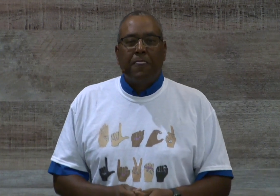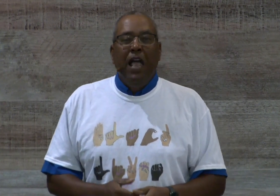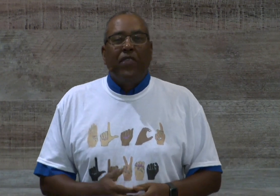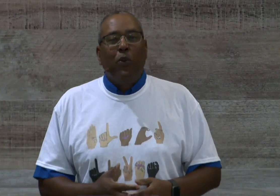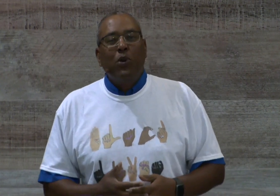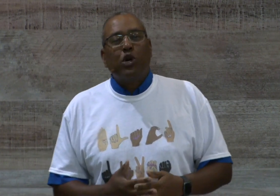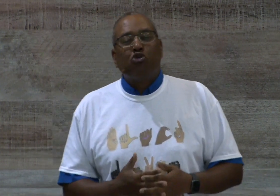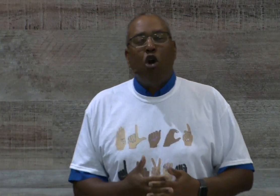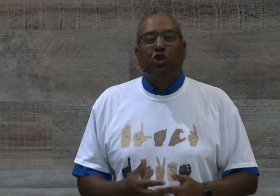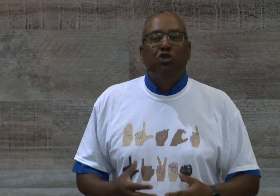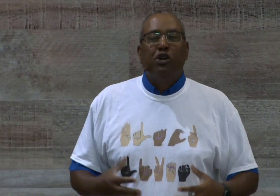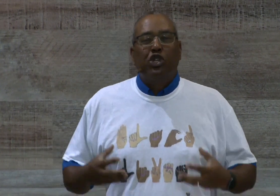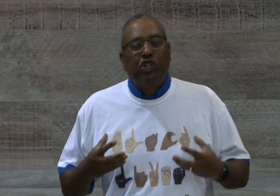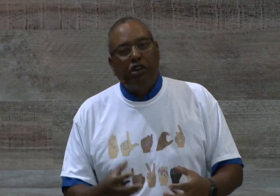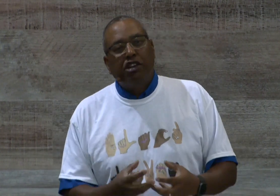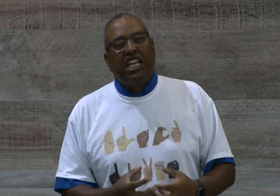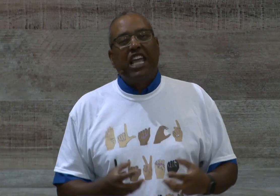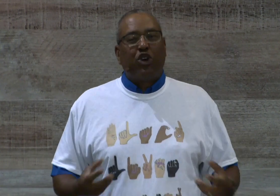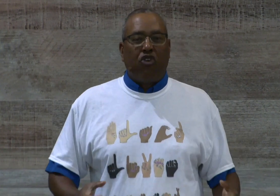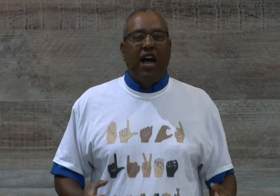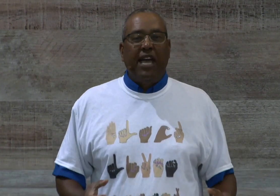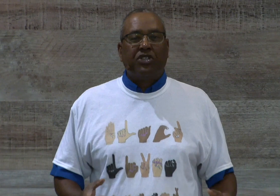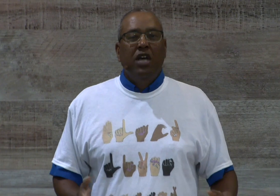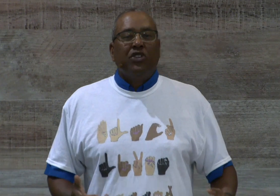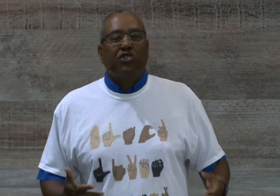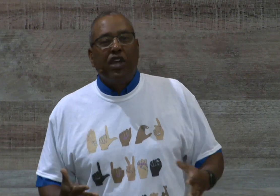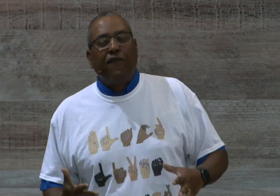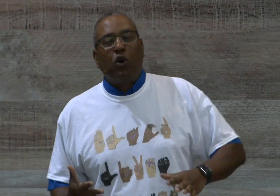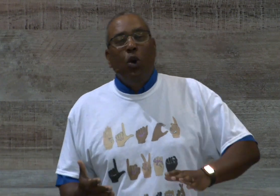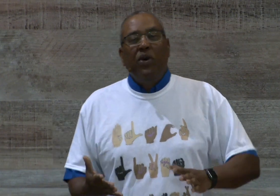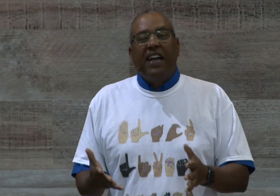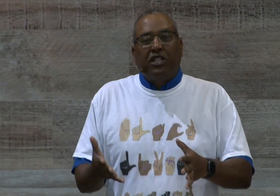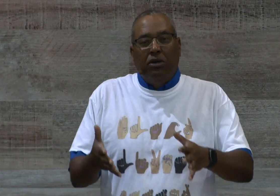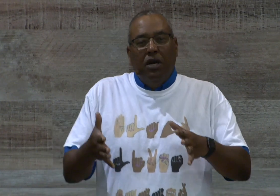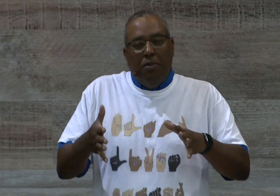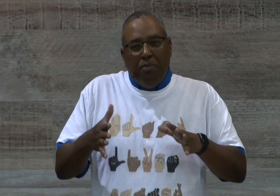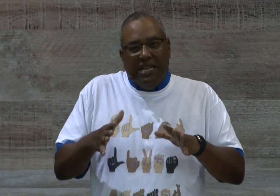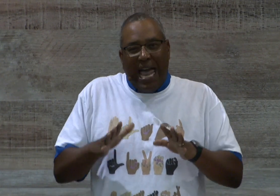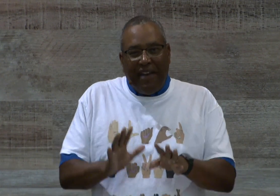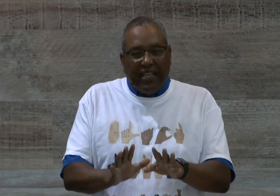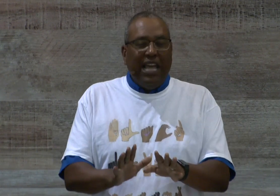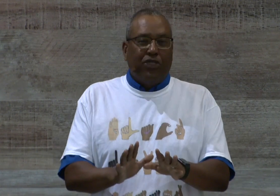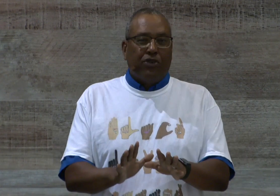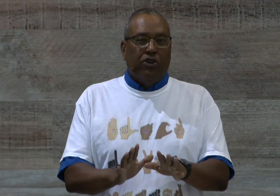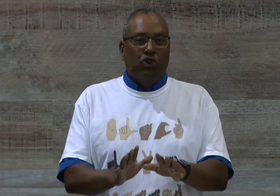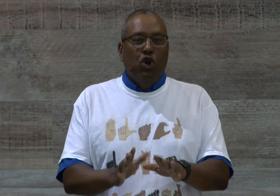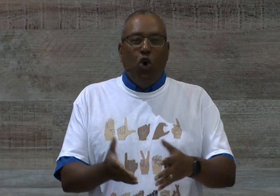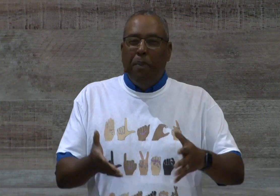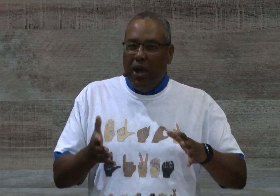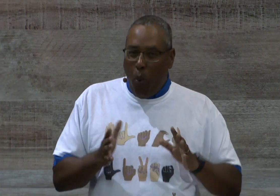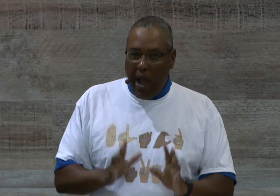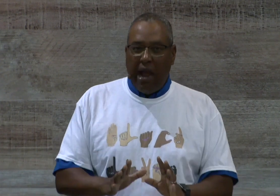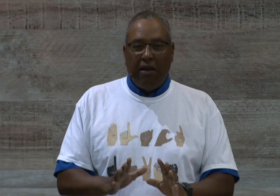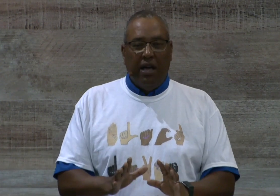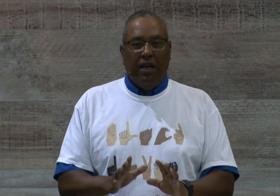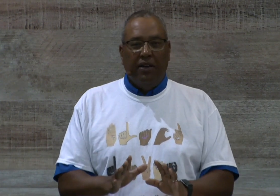that we would grow to maturity in Christ, so, therefore, we've got to navigate through or be aware of